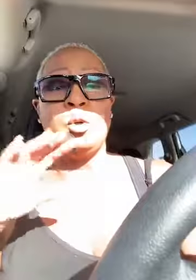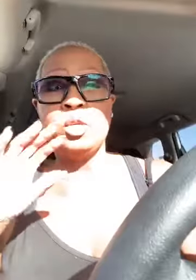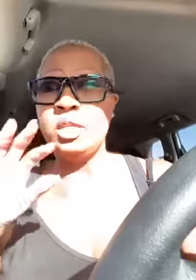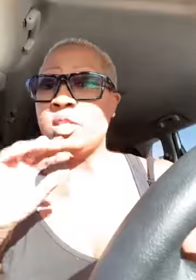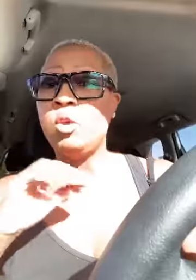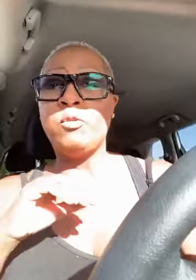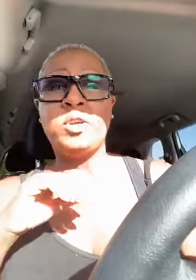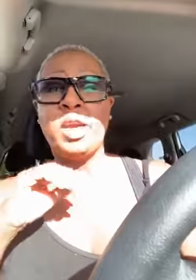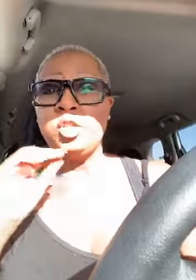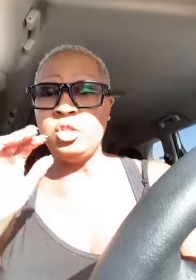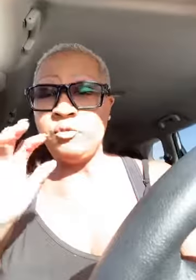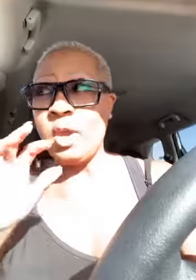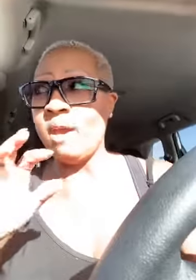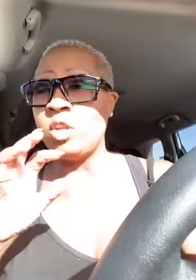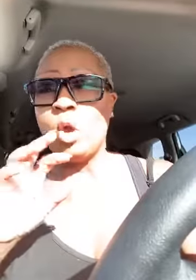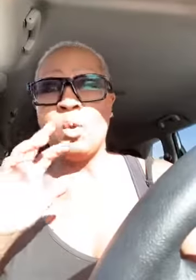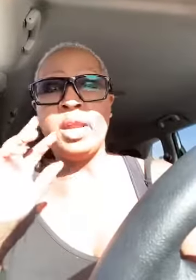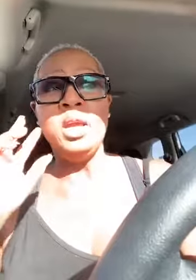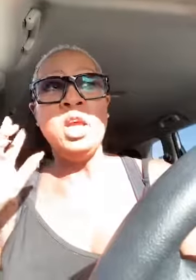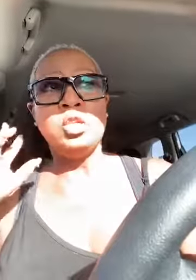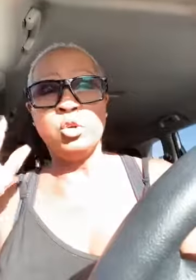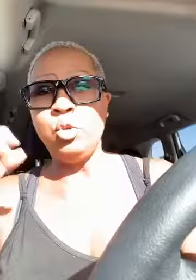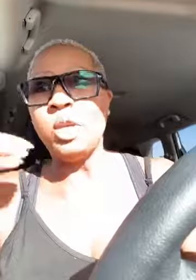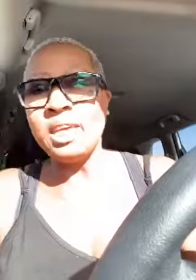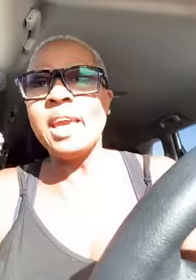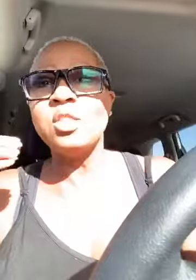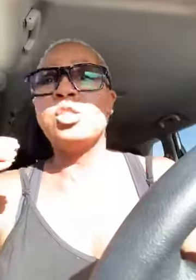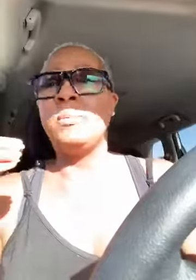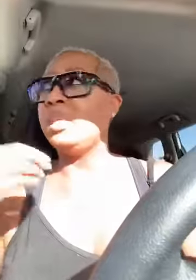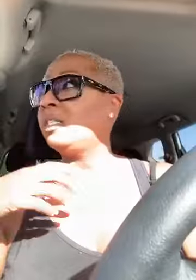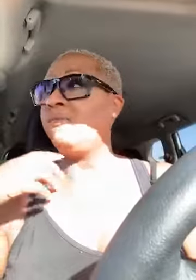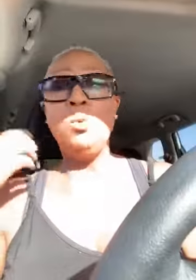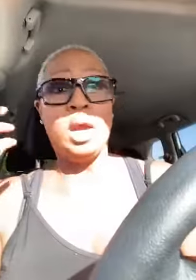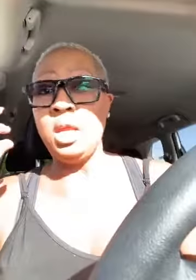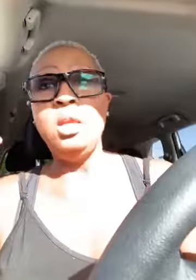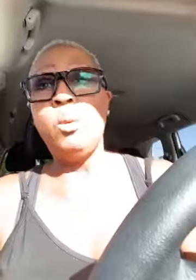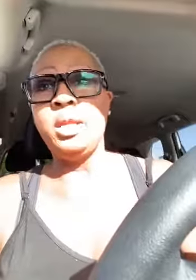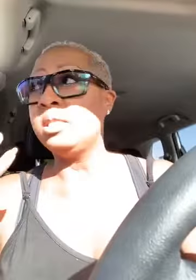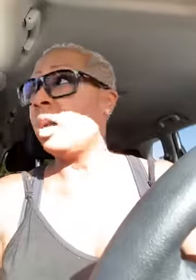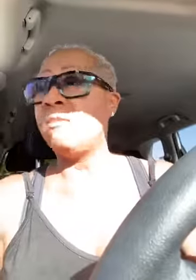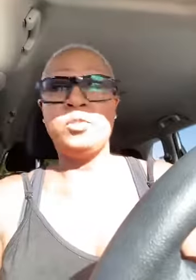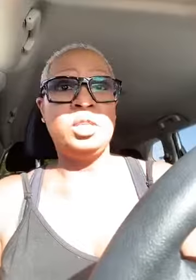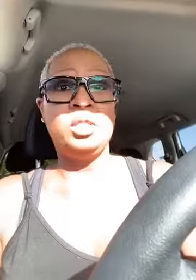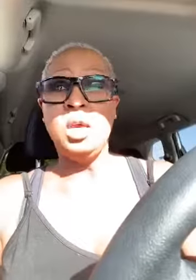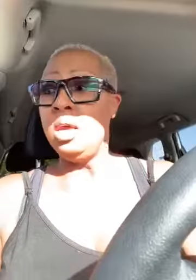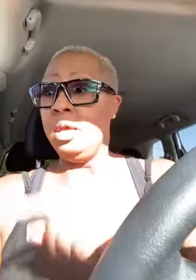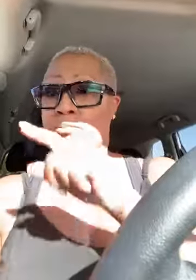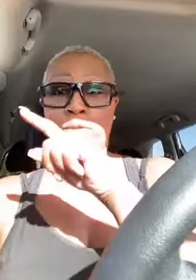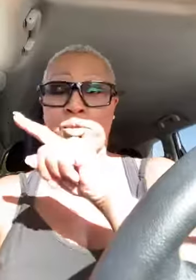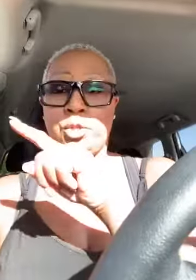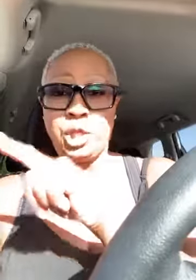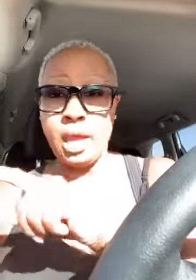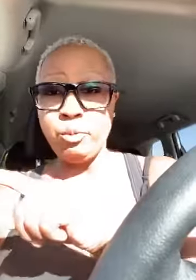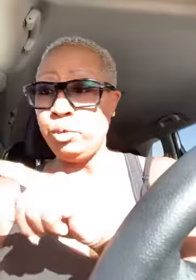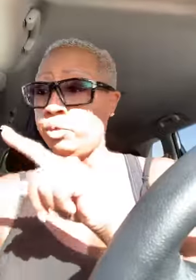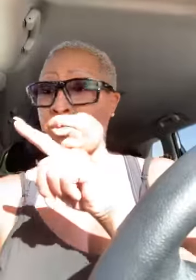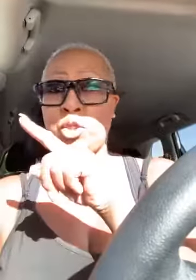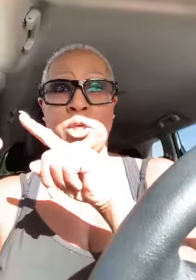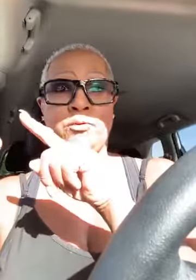those click the notifications if you haven't already so you can catch some of this if you are anywhere this conference is tonight we do some stuff